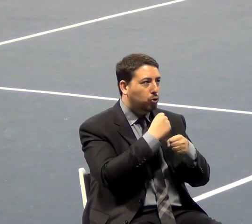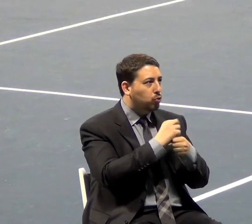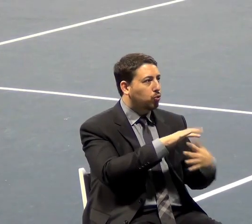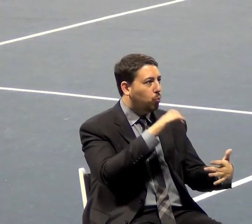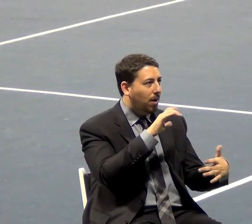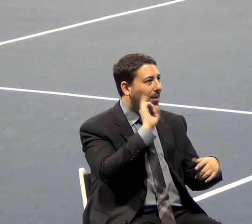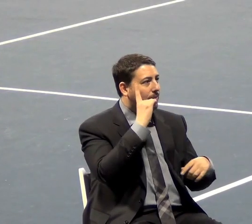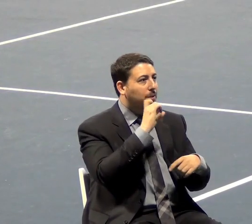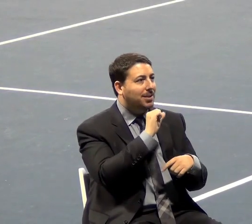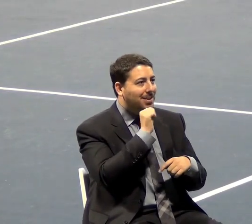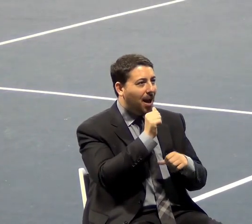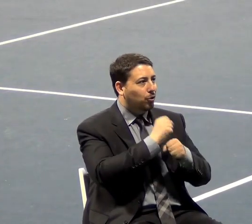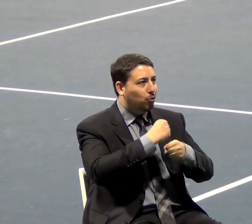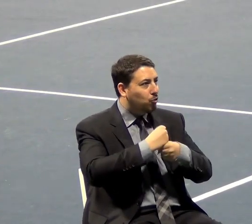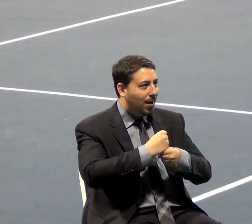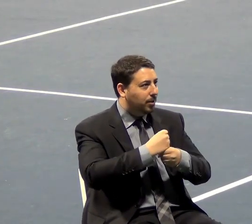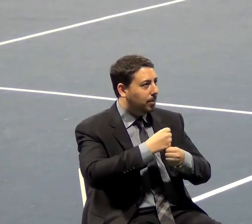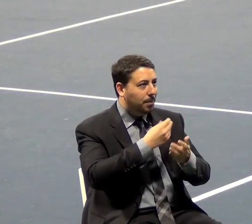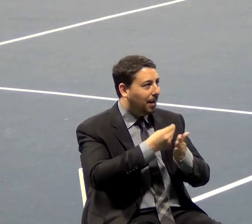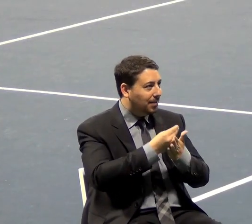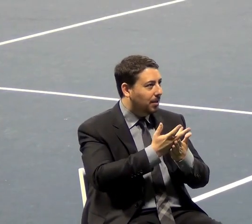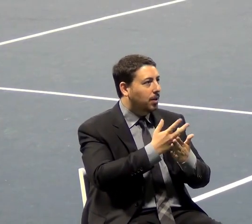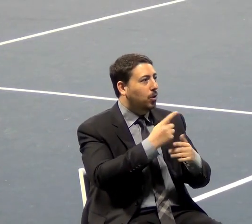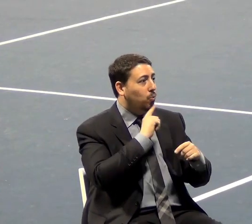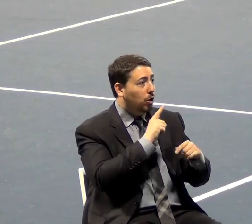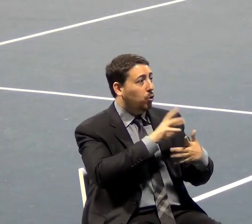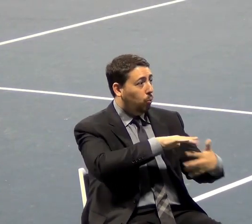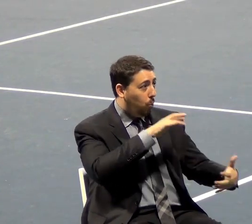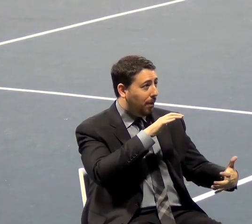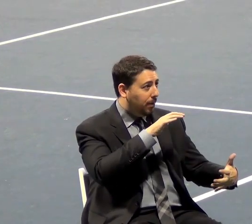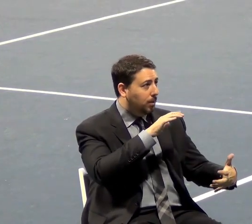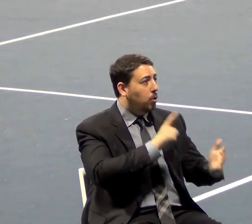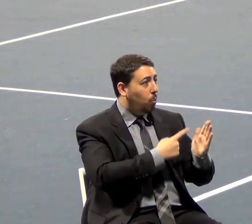wealth. We have to have a system where wealth is once again created.